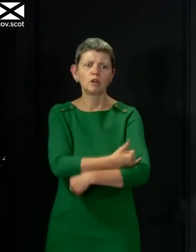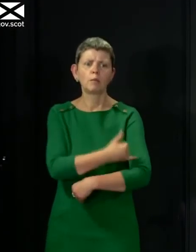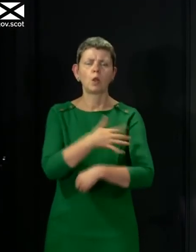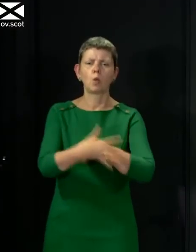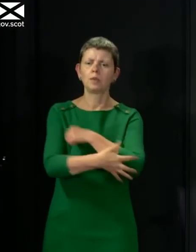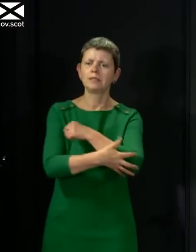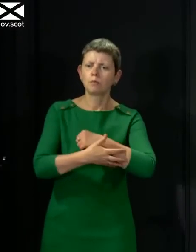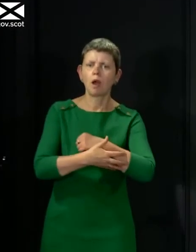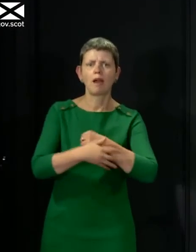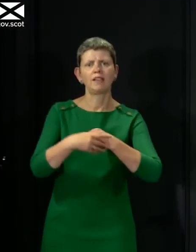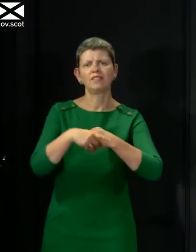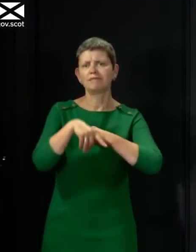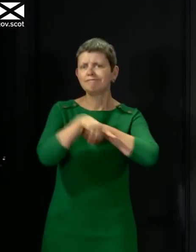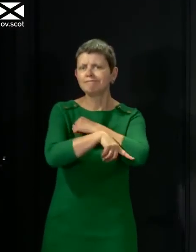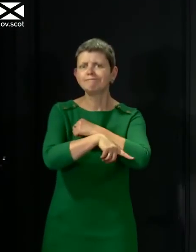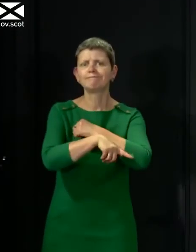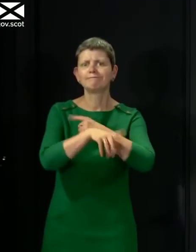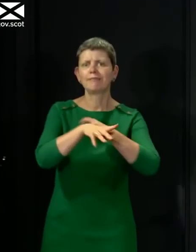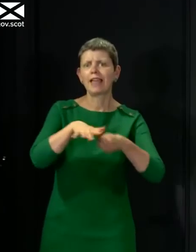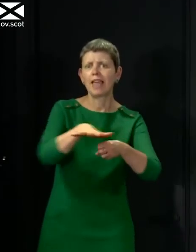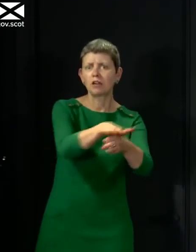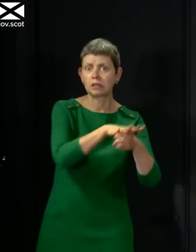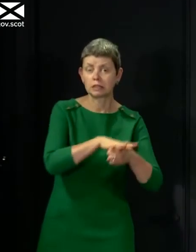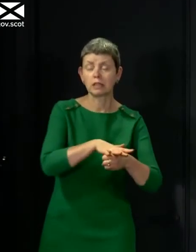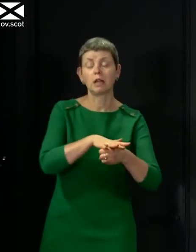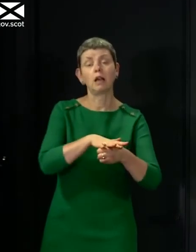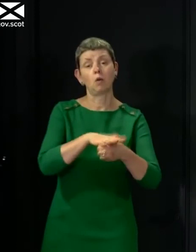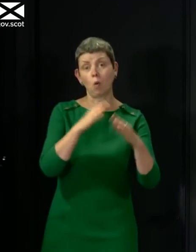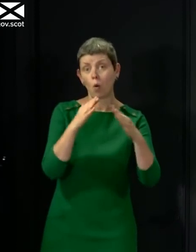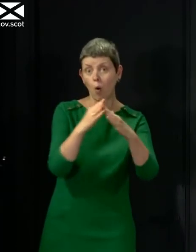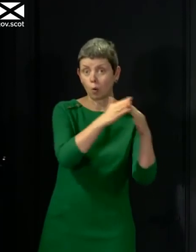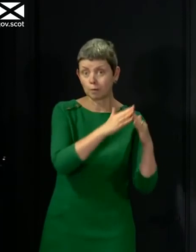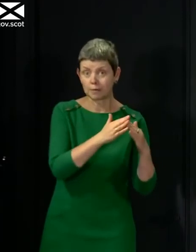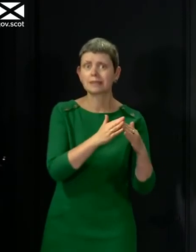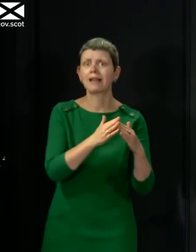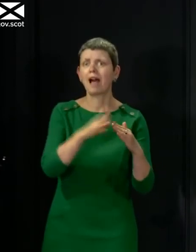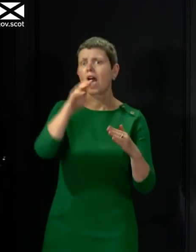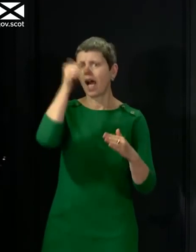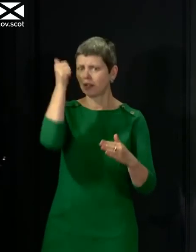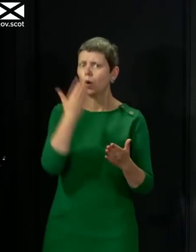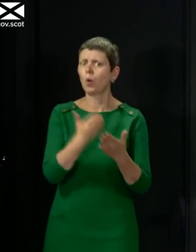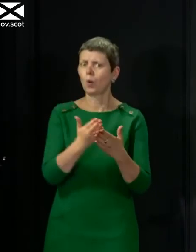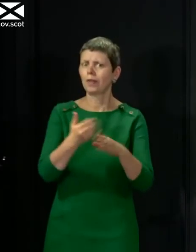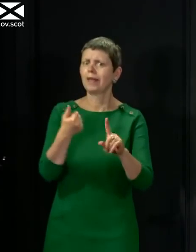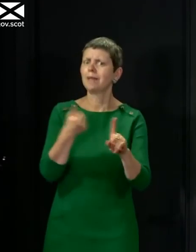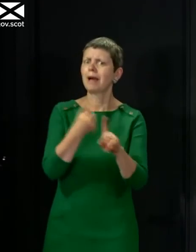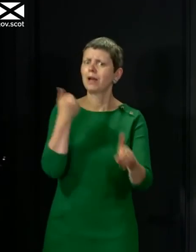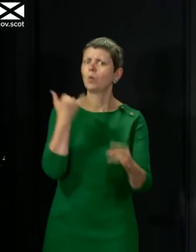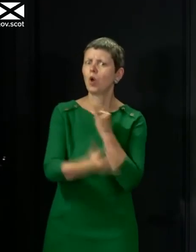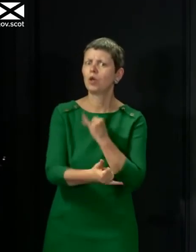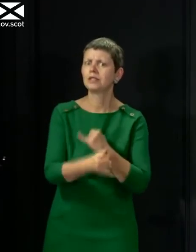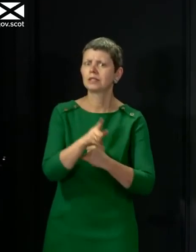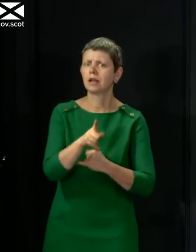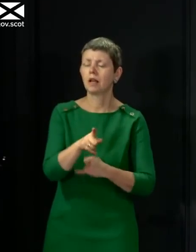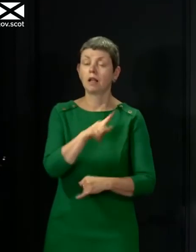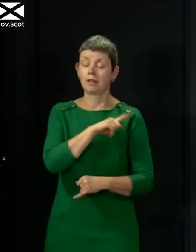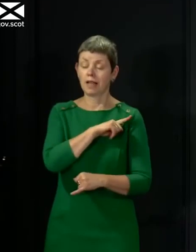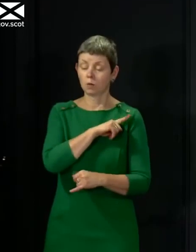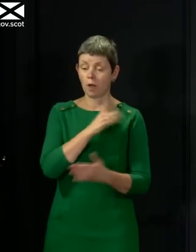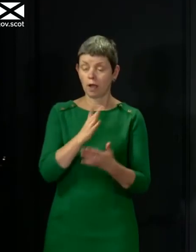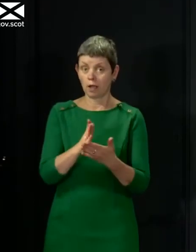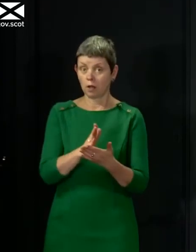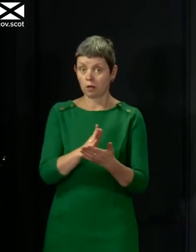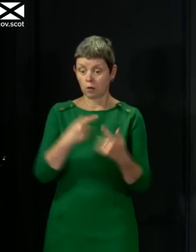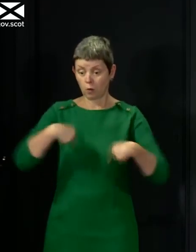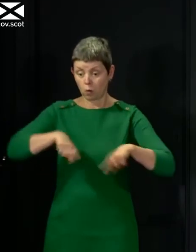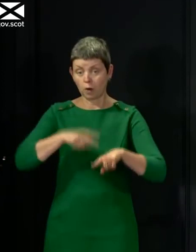deprived circumstances. And we will absolutely leave no stone unturned in trying to make sure that any impact you